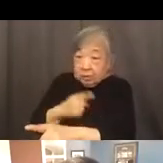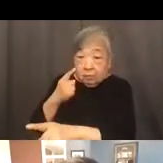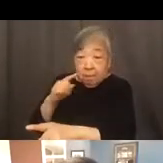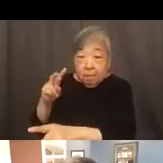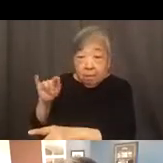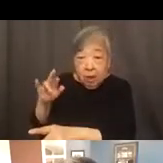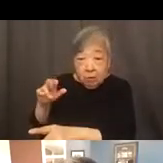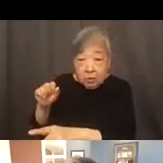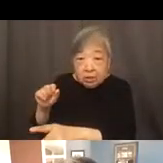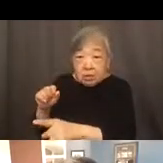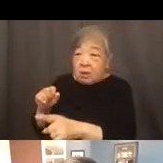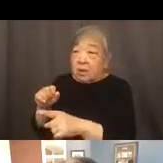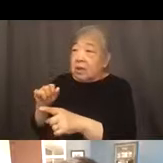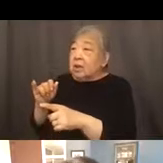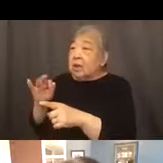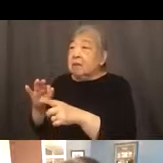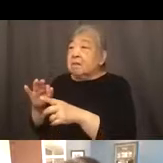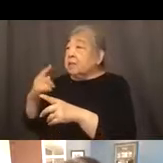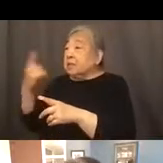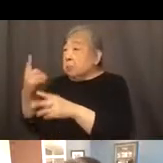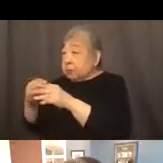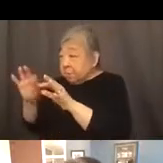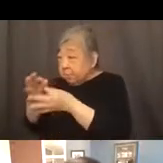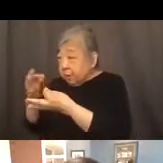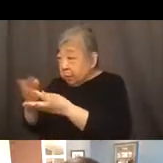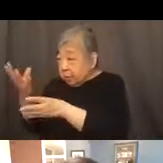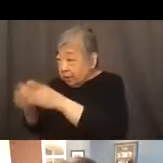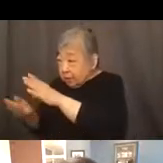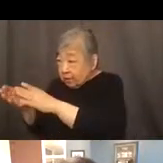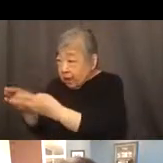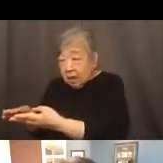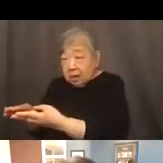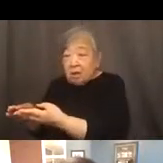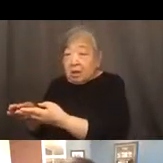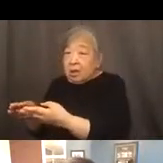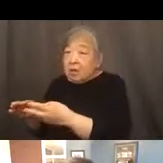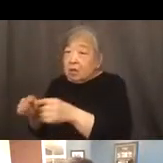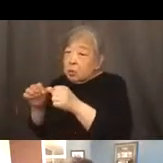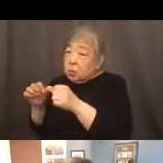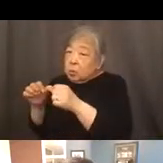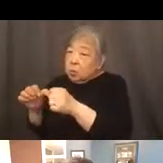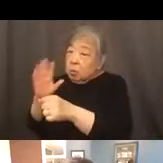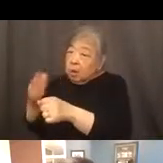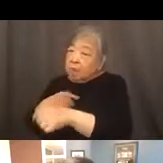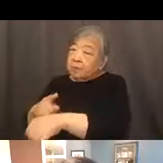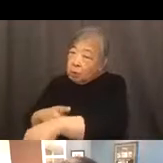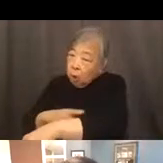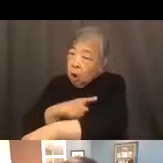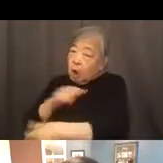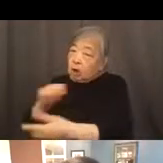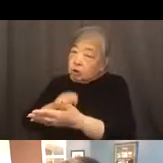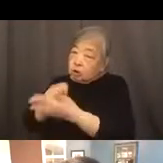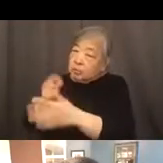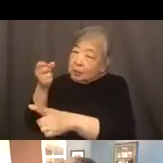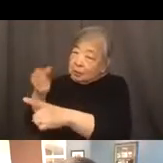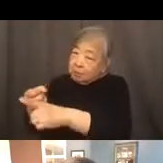experiencing a death in your family, you know, that is going to have long-term impacts in terms of your